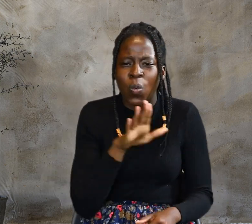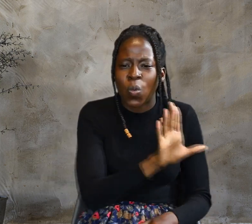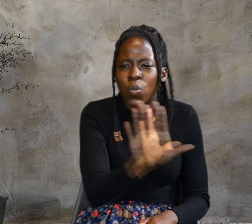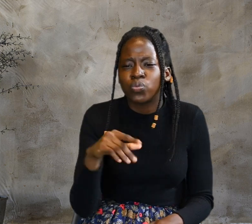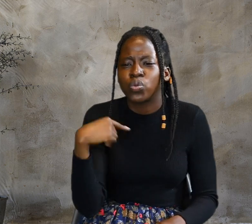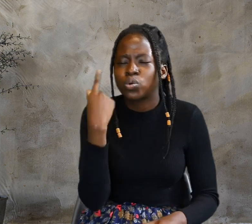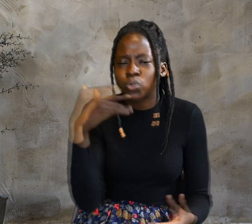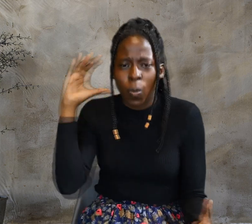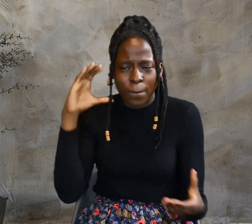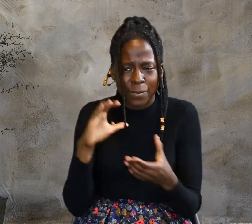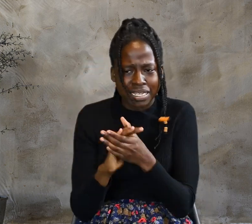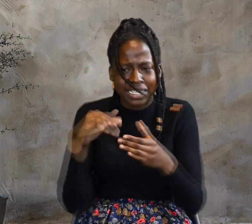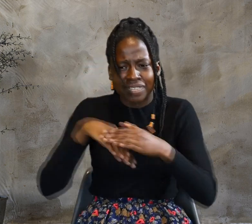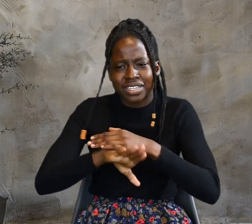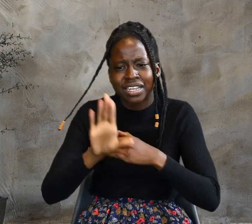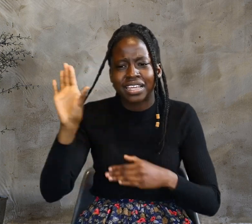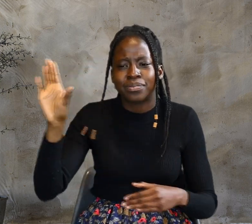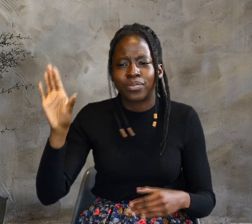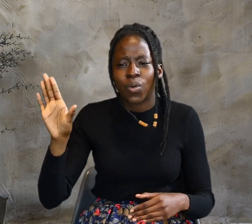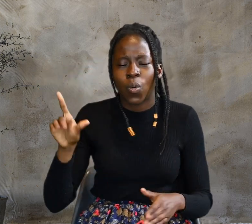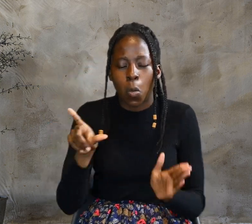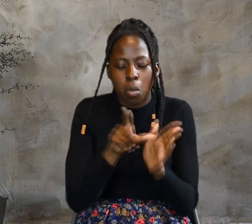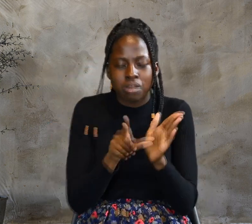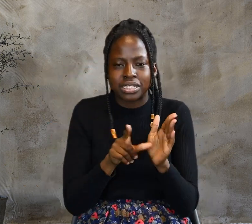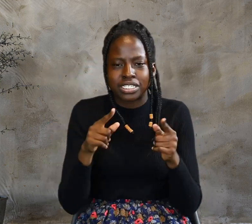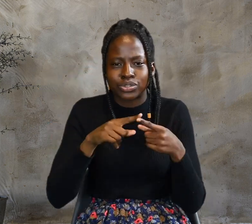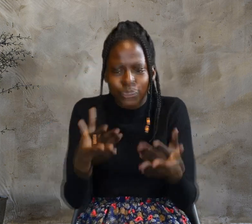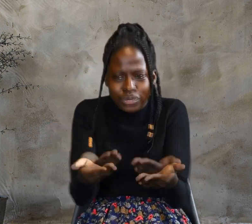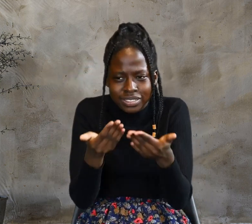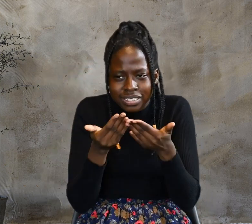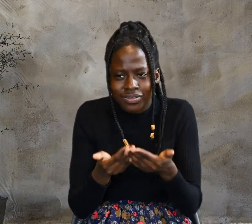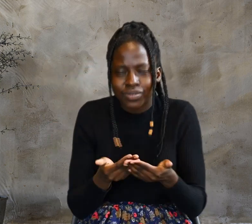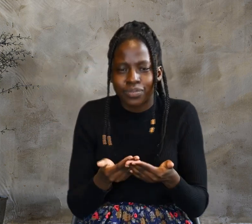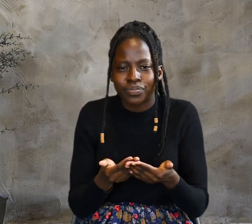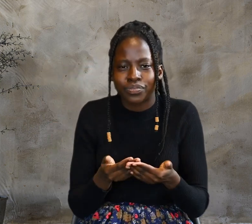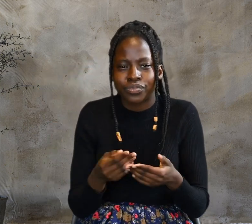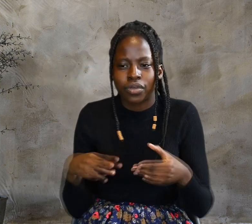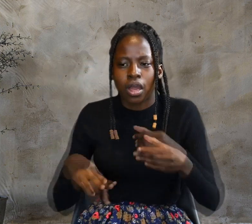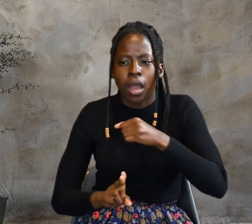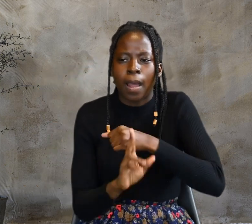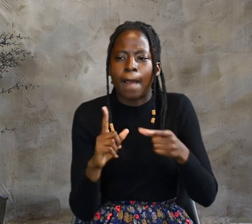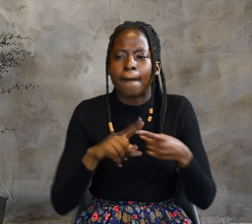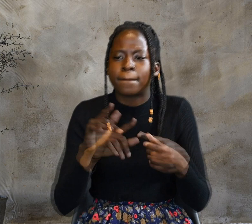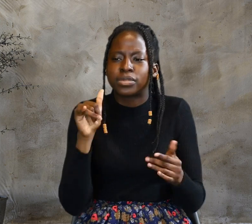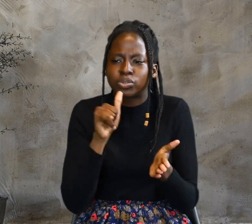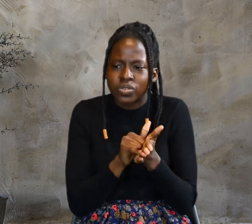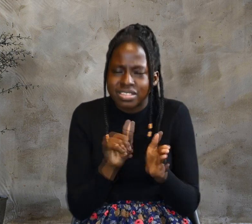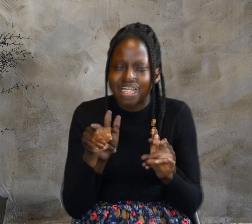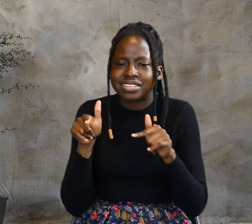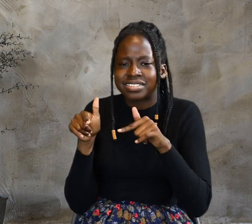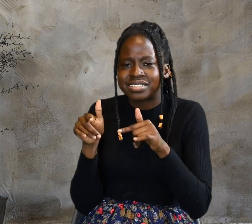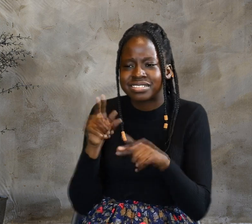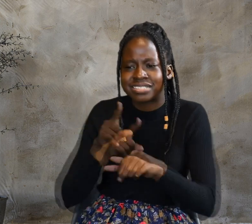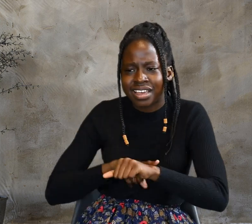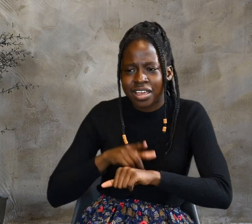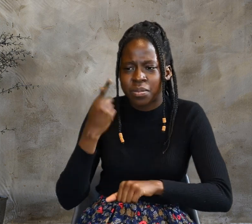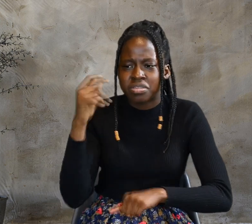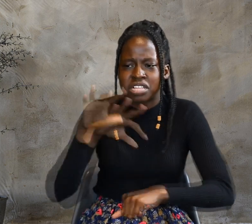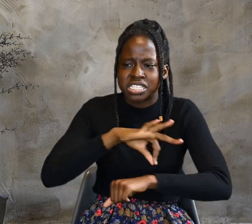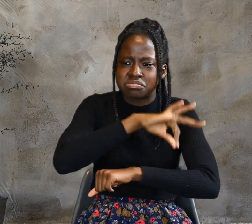whom those who believed in him were later to receive. Up to that time, the Spirit